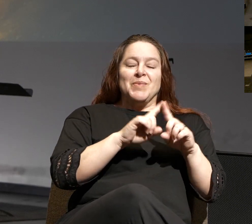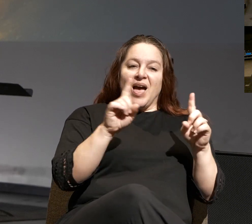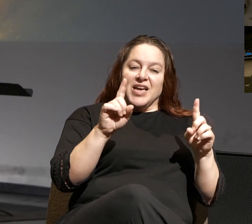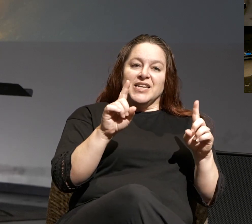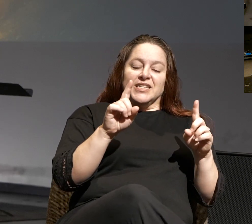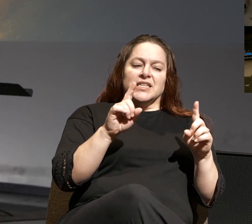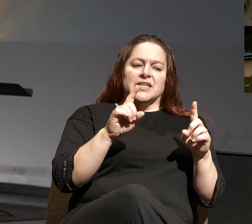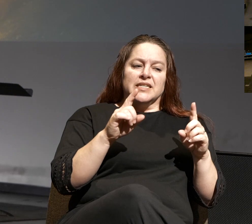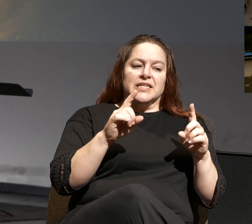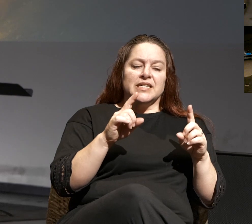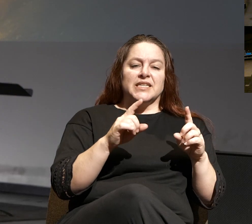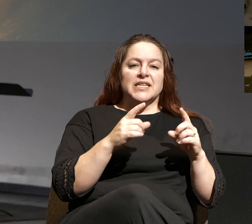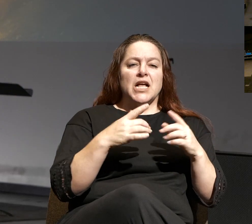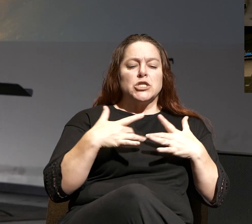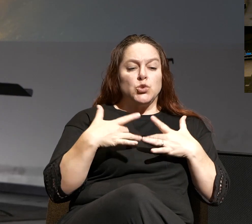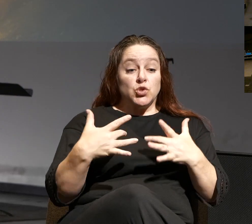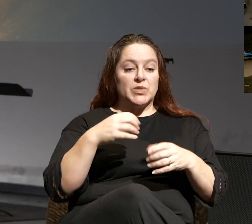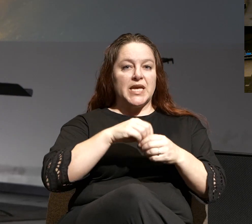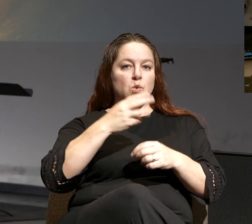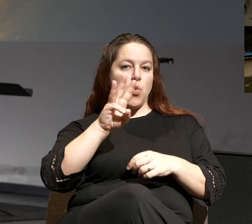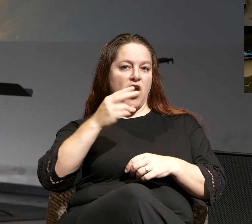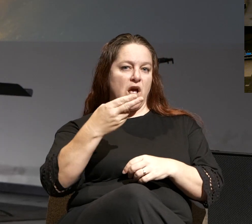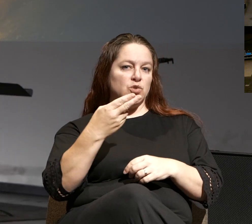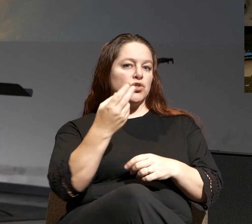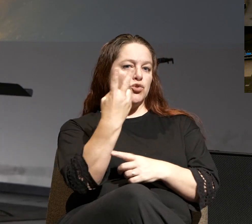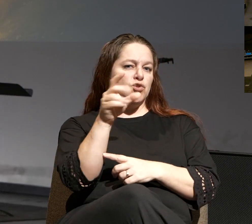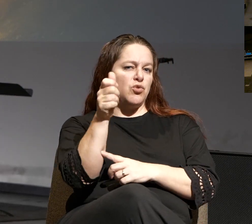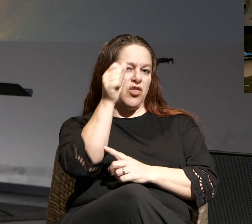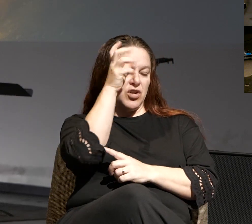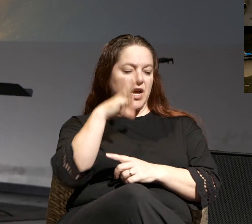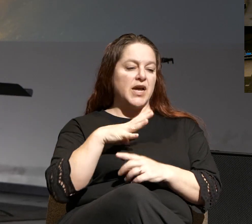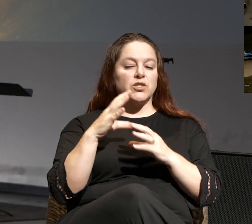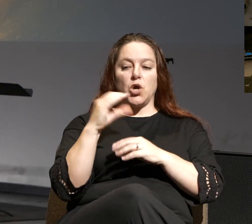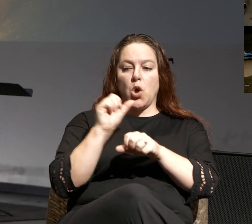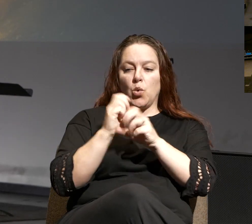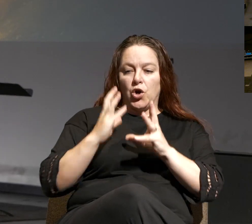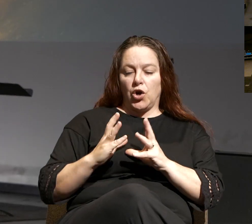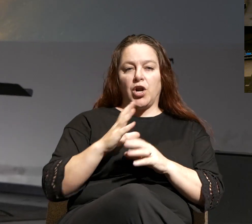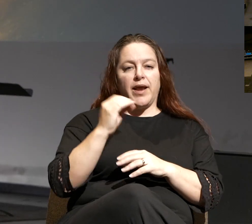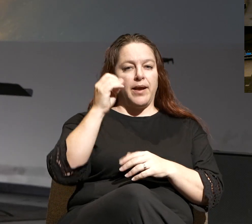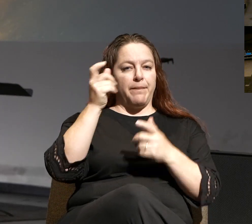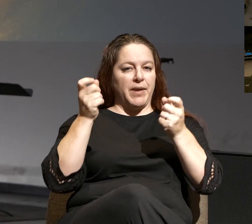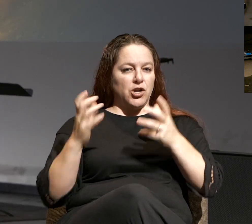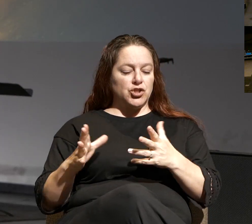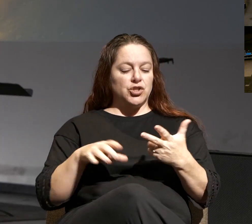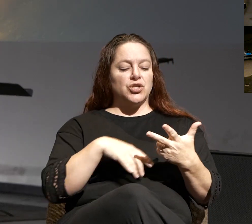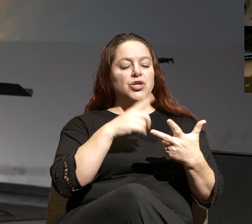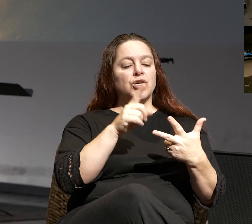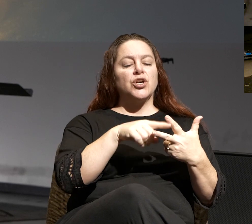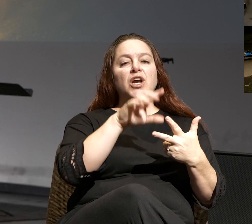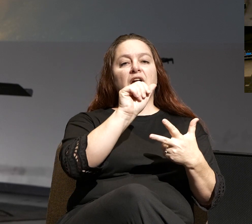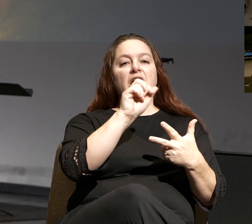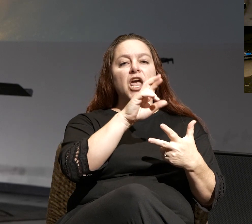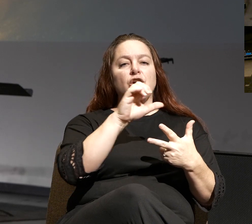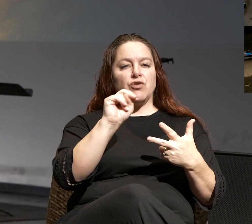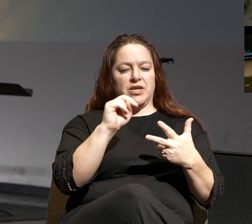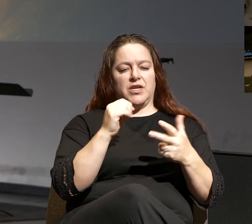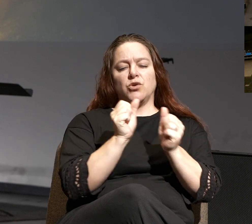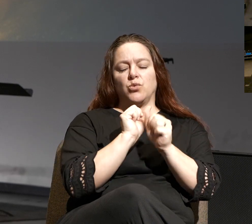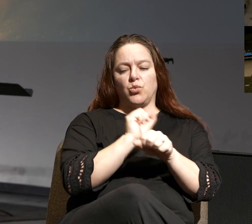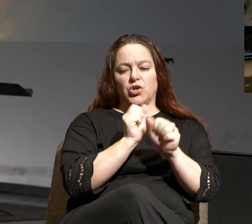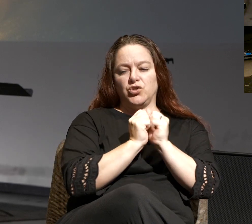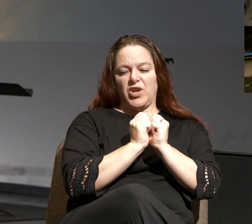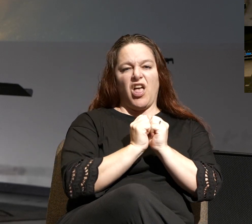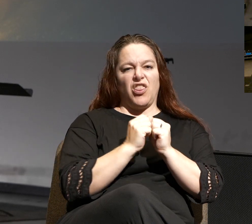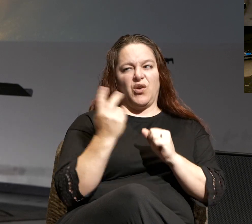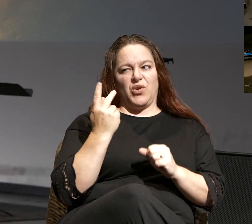warehouse, it was me and two other guys. I had a co-worker, and I had a manager, and for a couple of summers, it was a kid named Aaron who I worked with, and we were